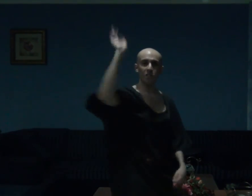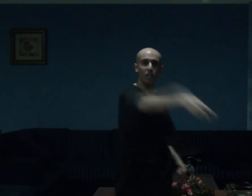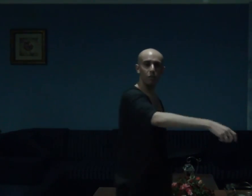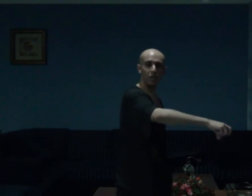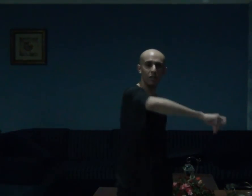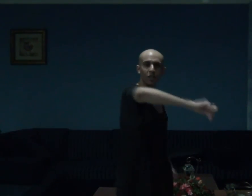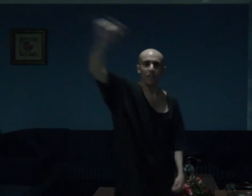sayonara.